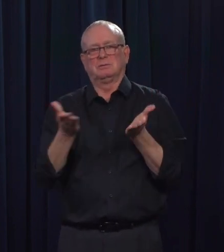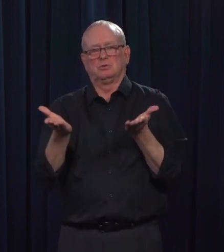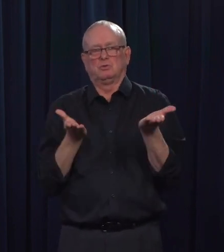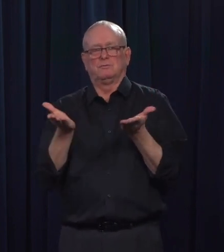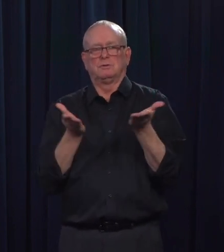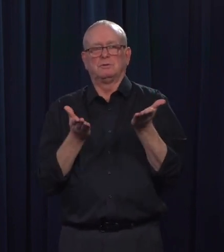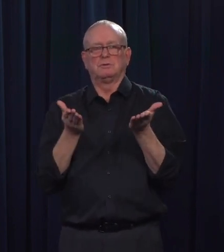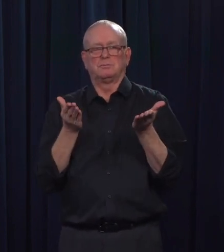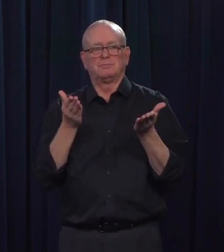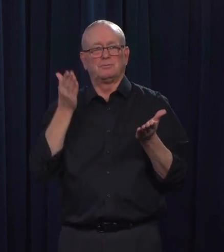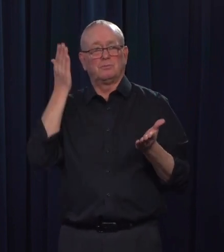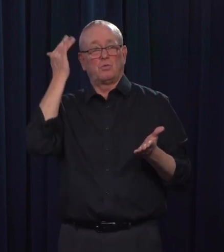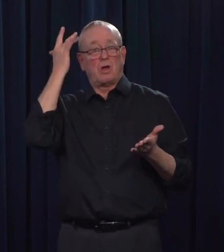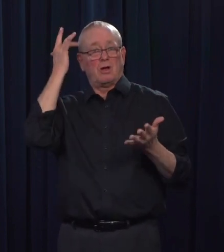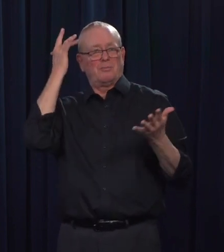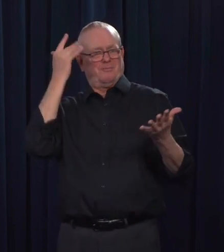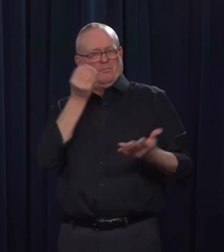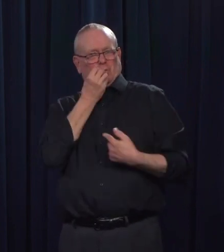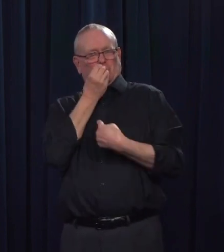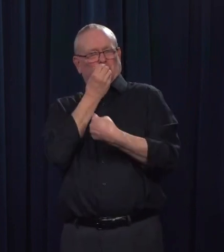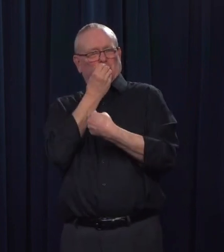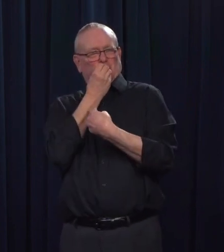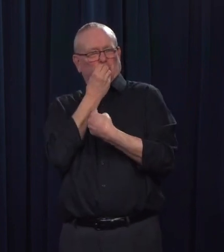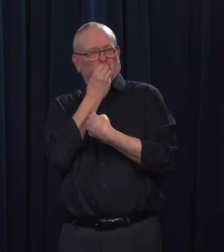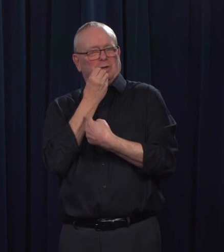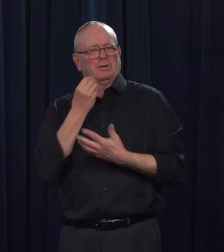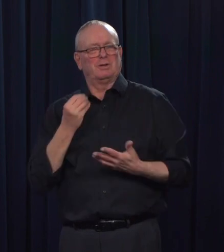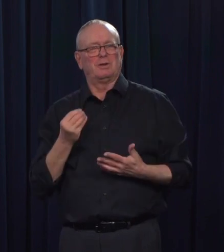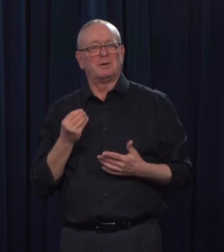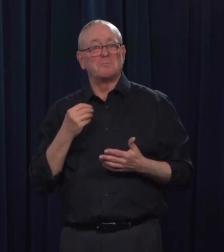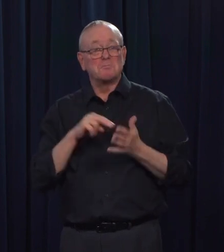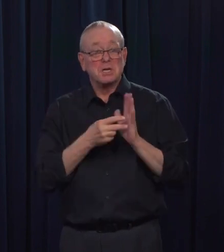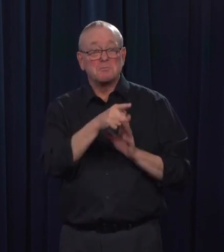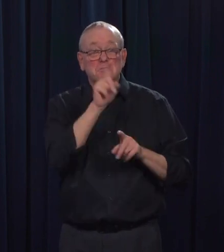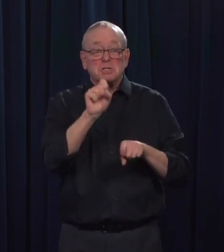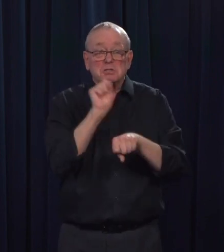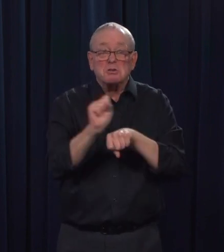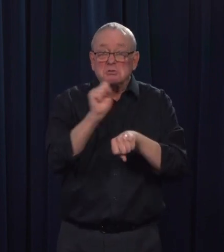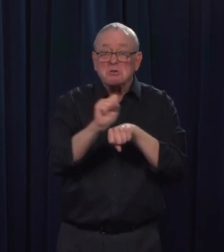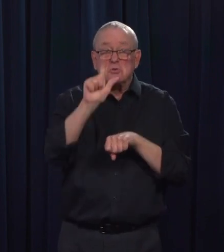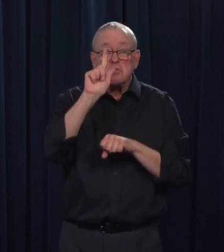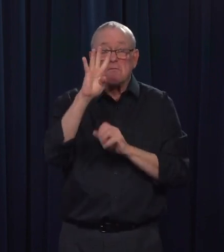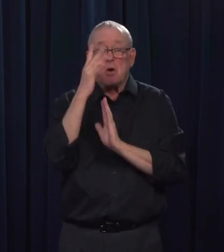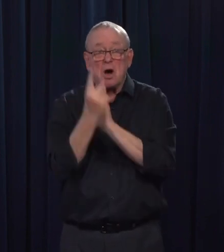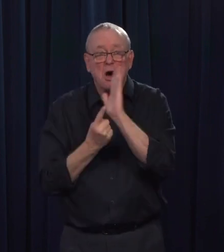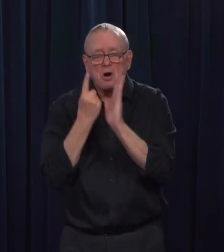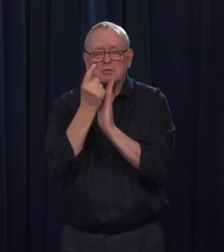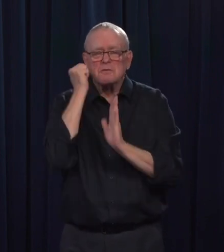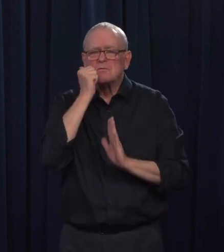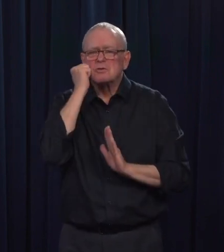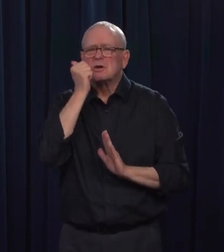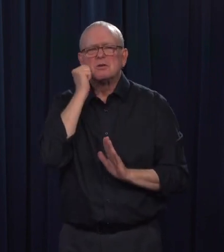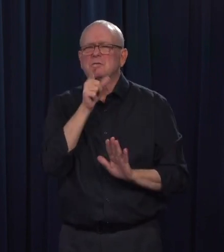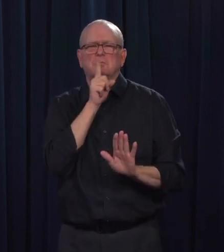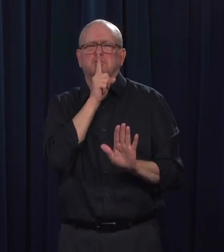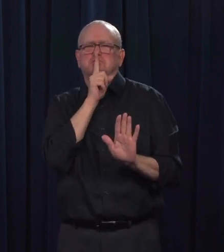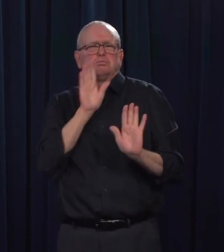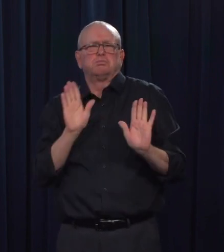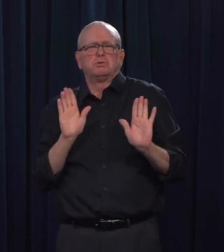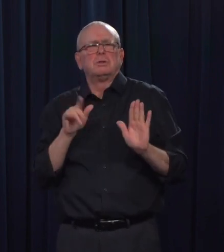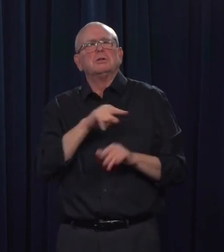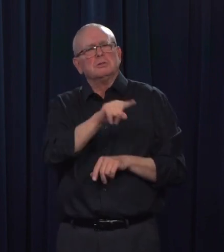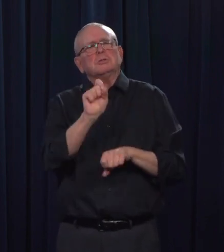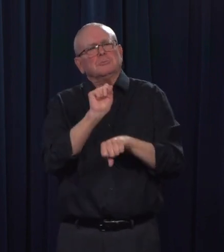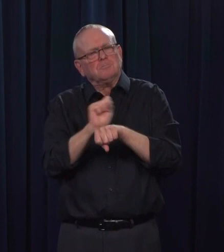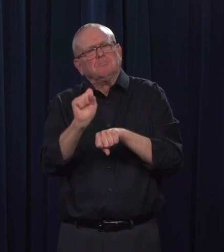work around the clock. It is something that they obviously are, when it comes to food processing facilities, that they are working